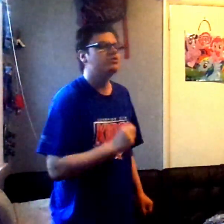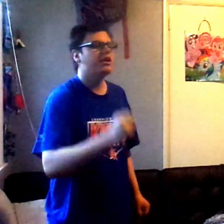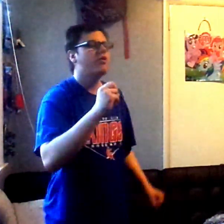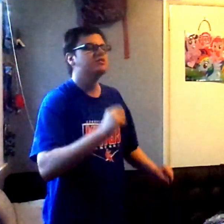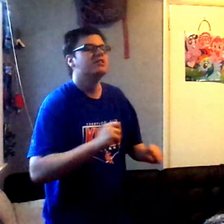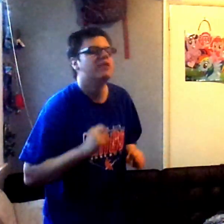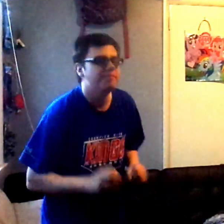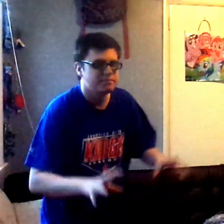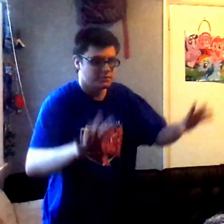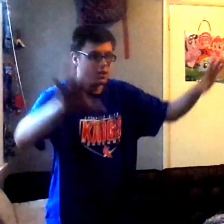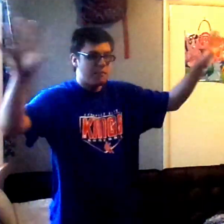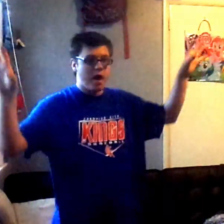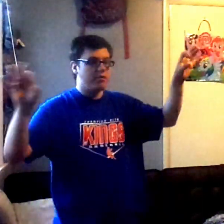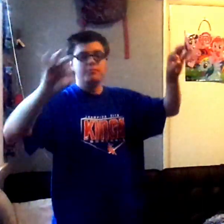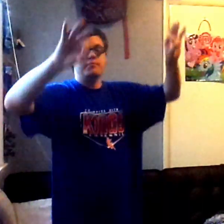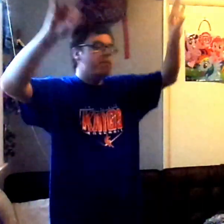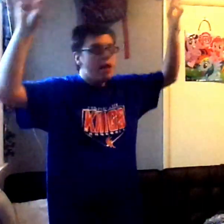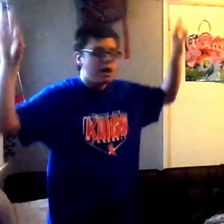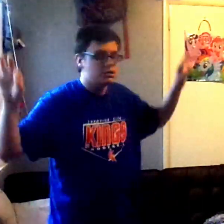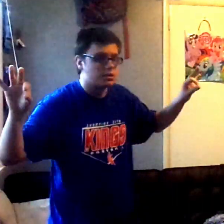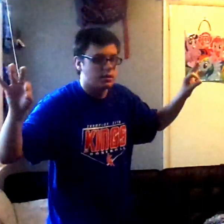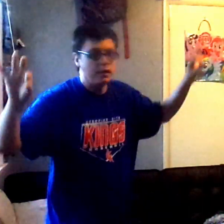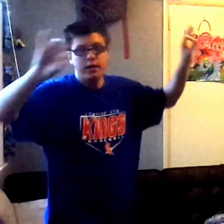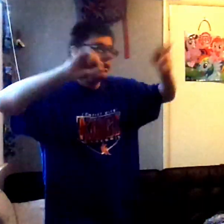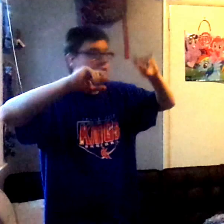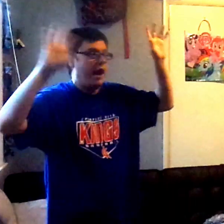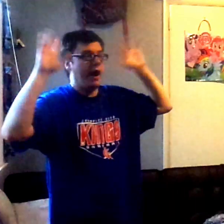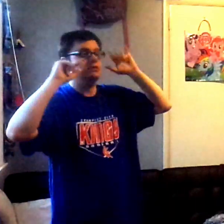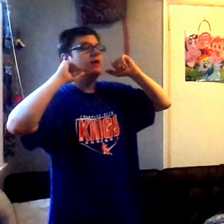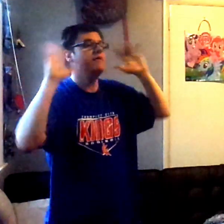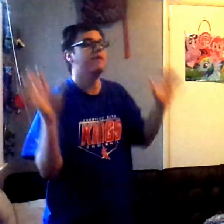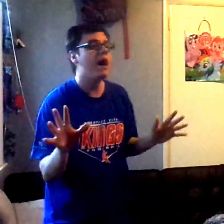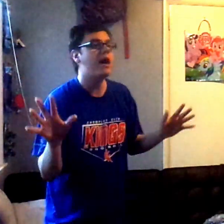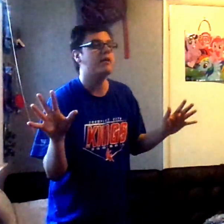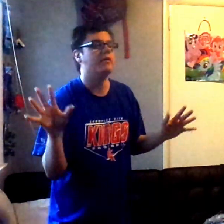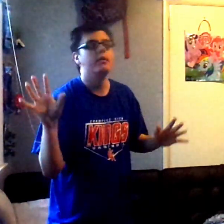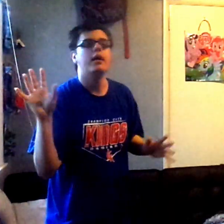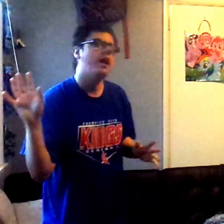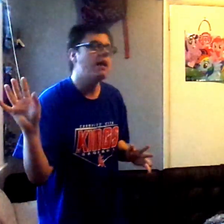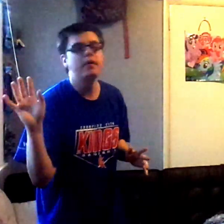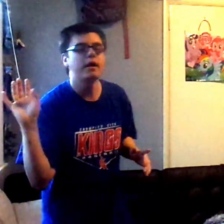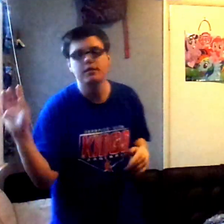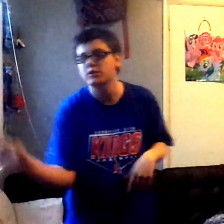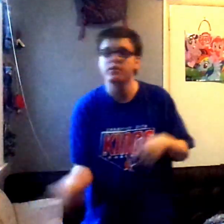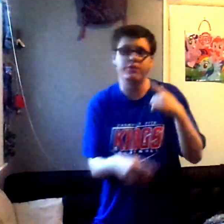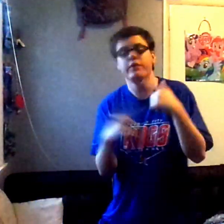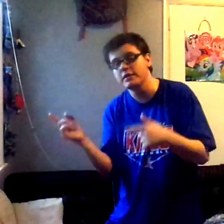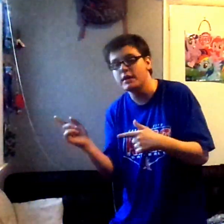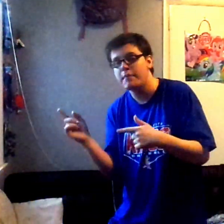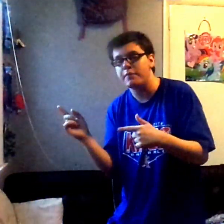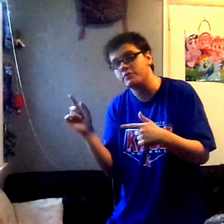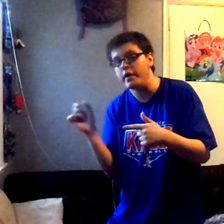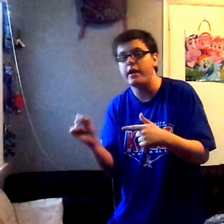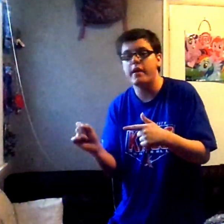it was somehow magically catch on fire. I mean, I can show you three examples right now.